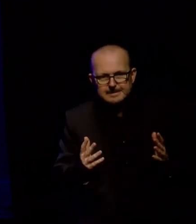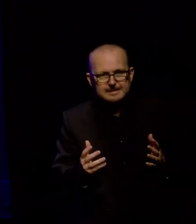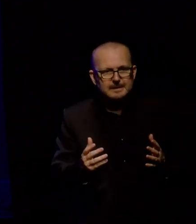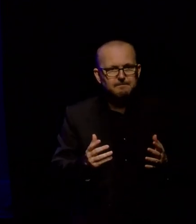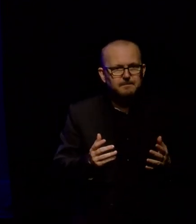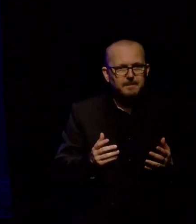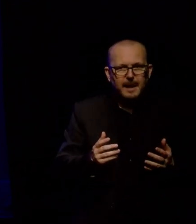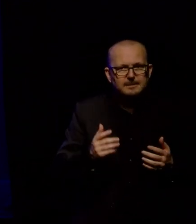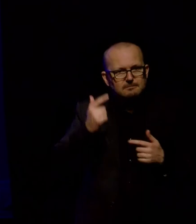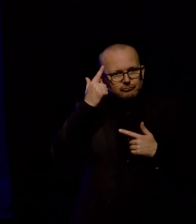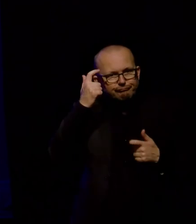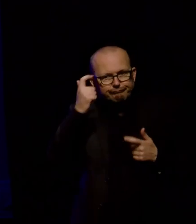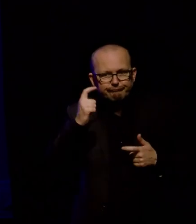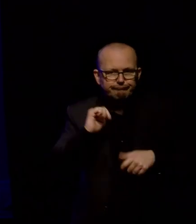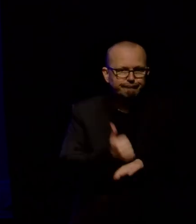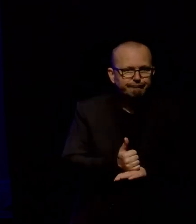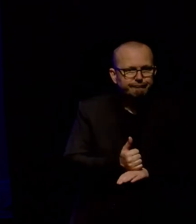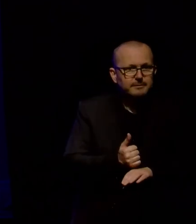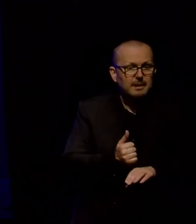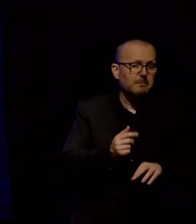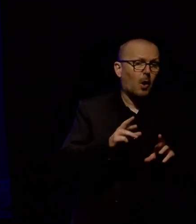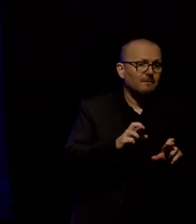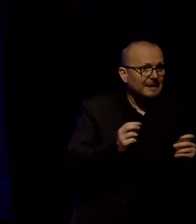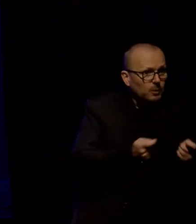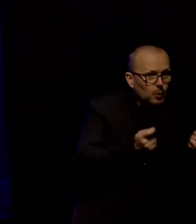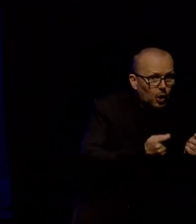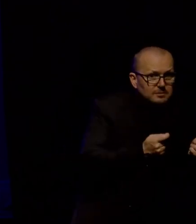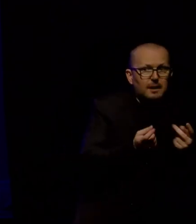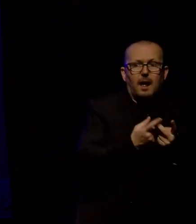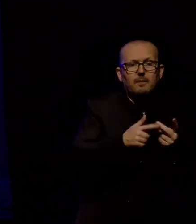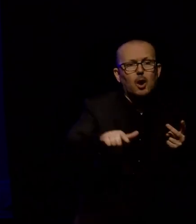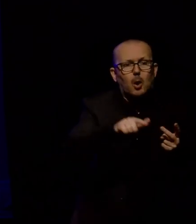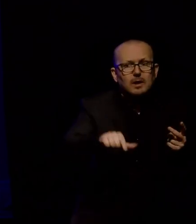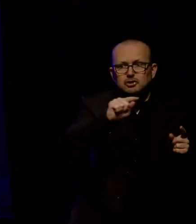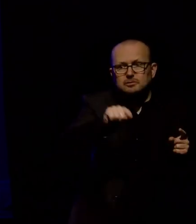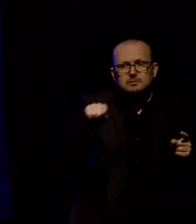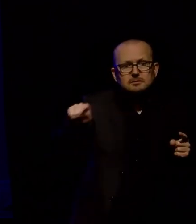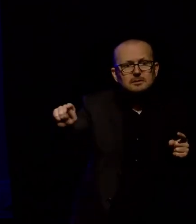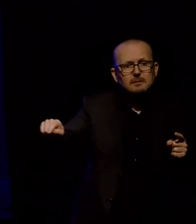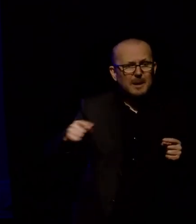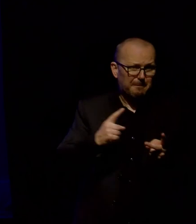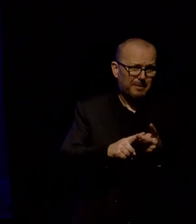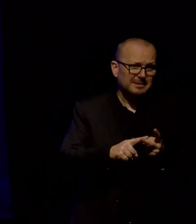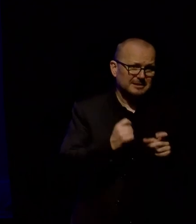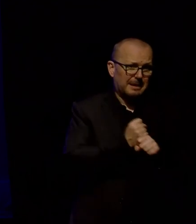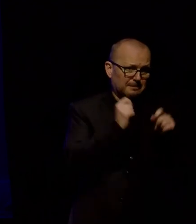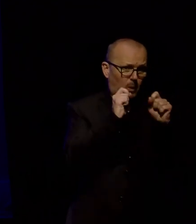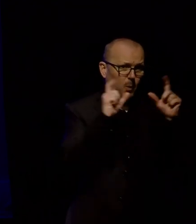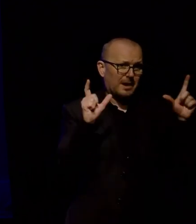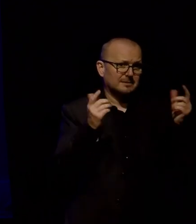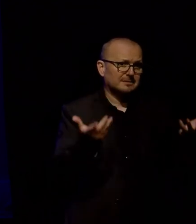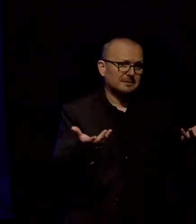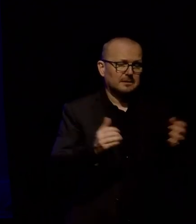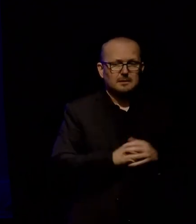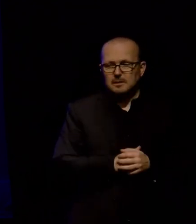us and hope that this type of experience can be re-executed in other ways and more importantly, create awareness. It's an example of how a